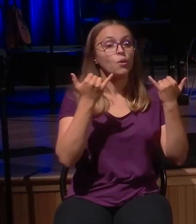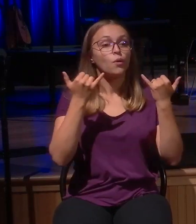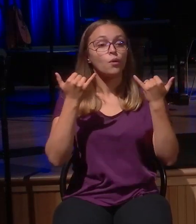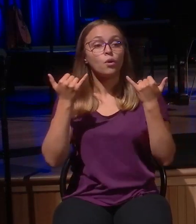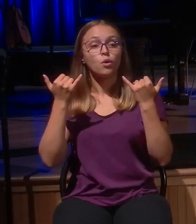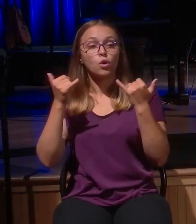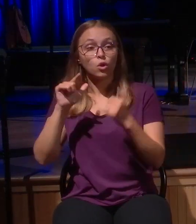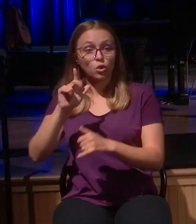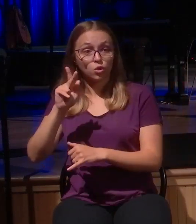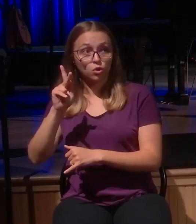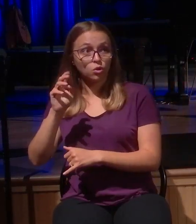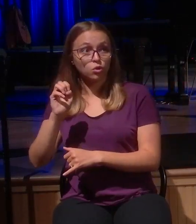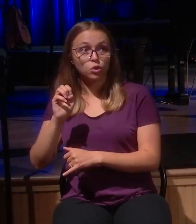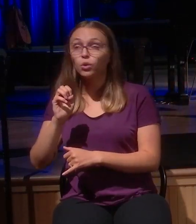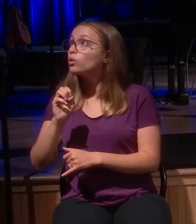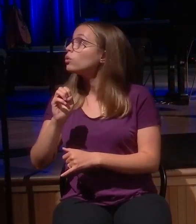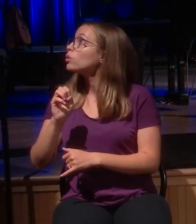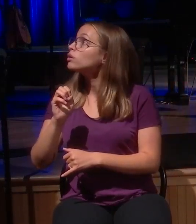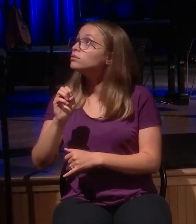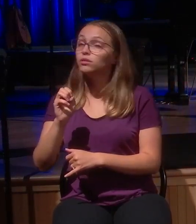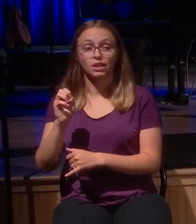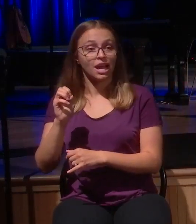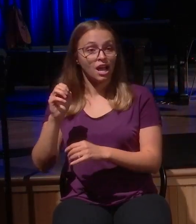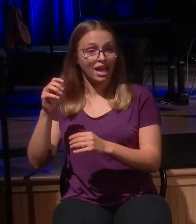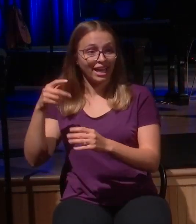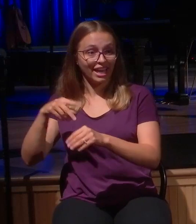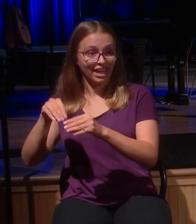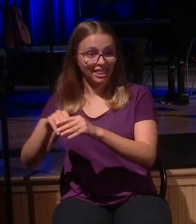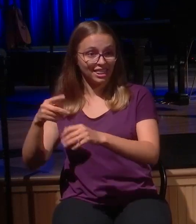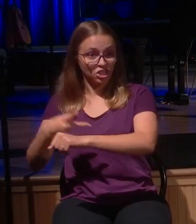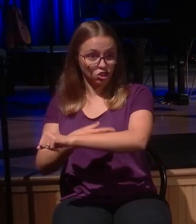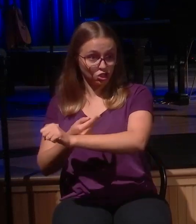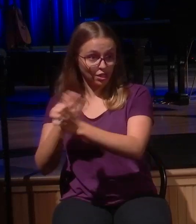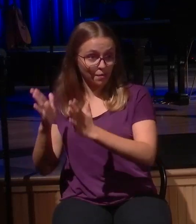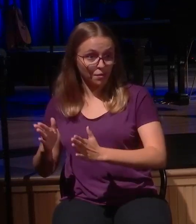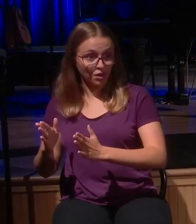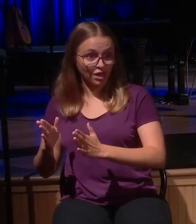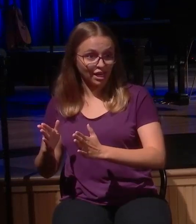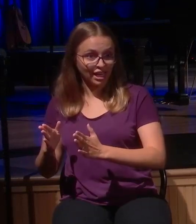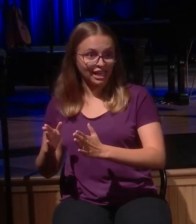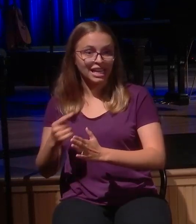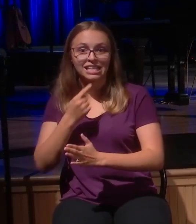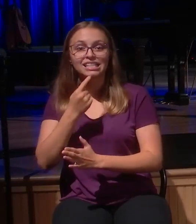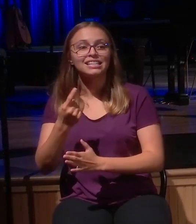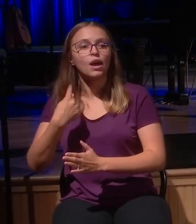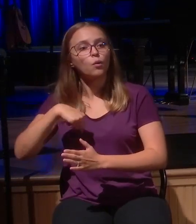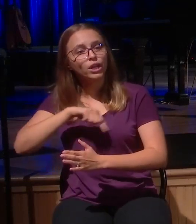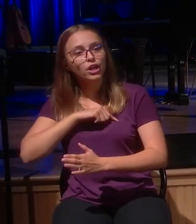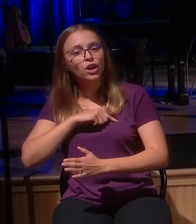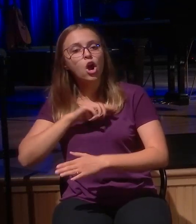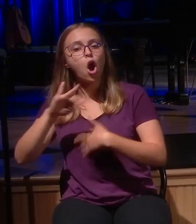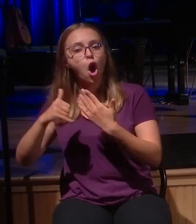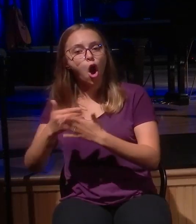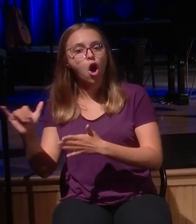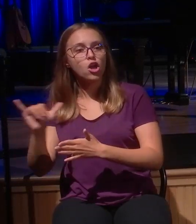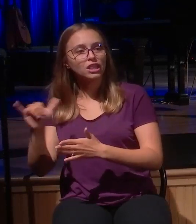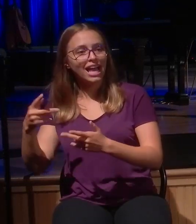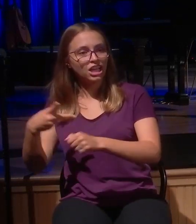It says this, we all, like sheep, have gone astray. Each of us has turned to his own way. And then with